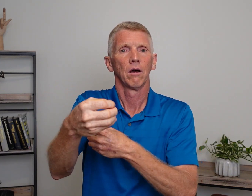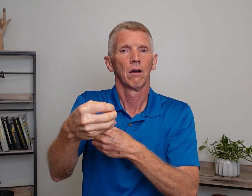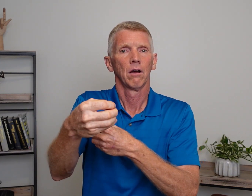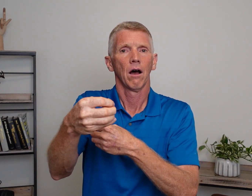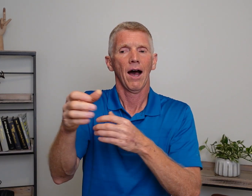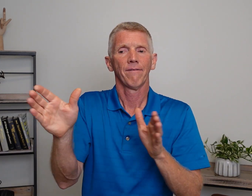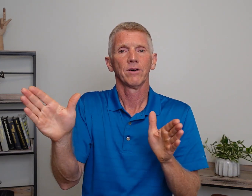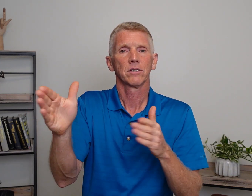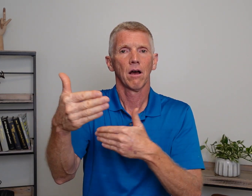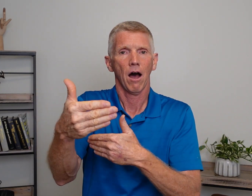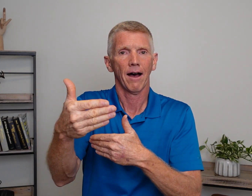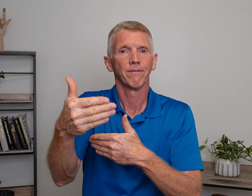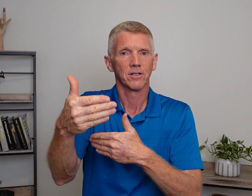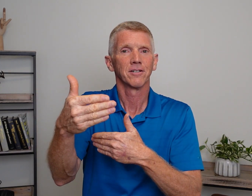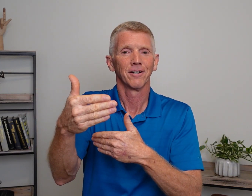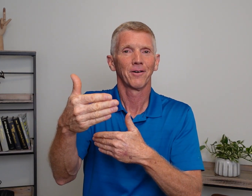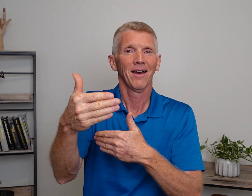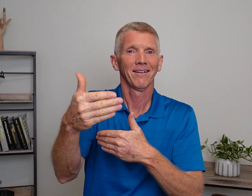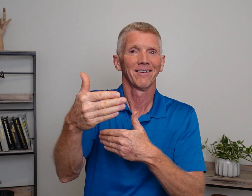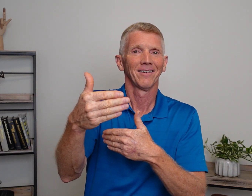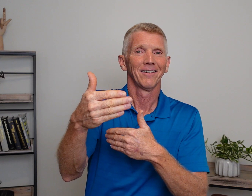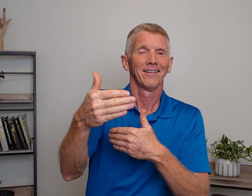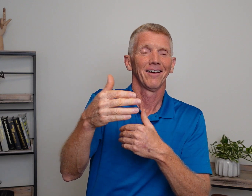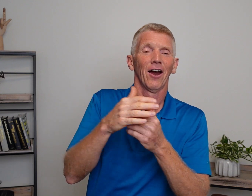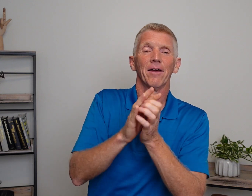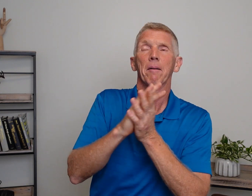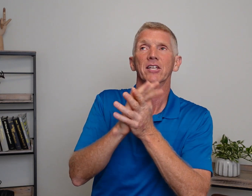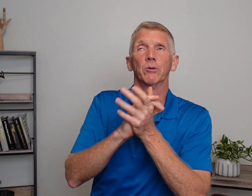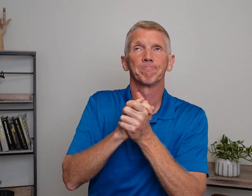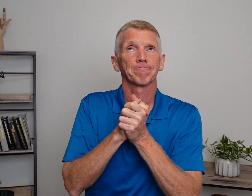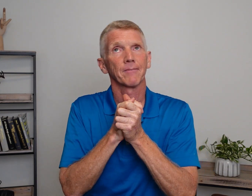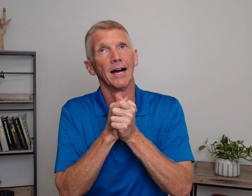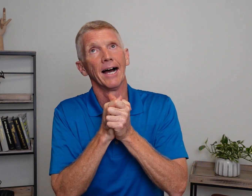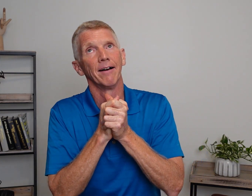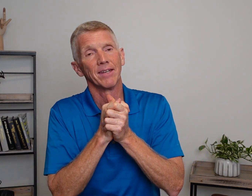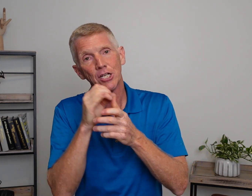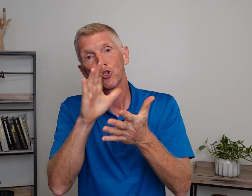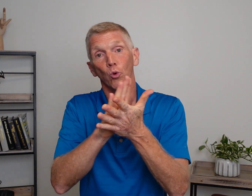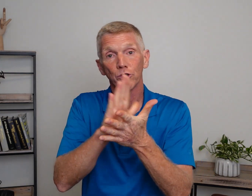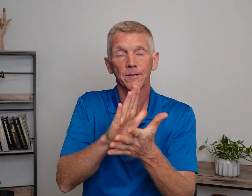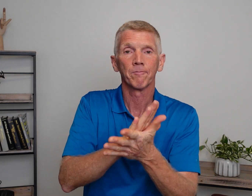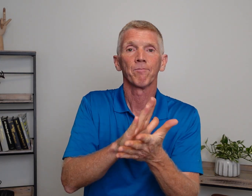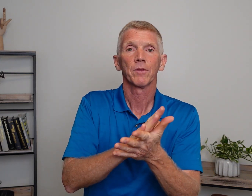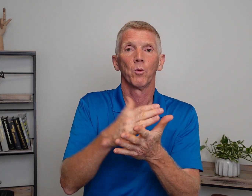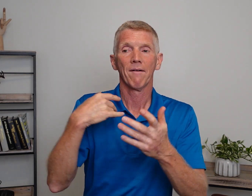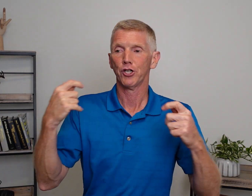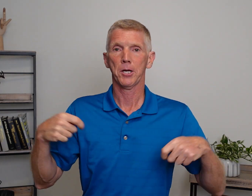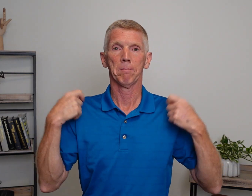office. Office. Okay? All right. How about this one? In schools, we have a gym.